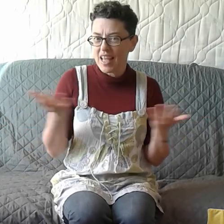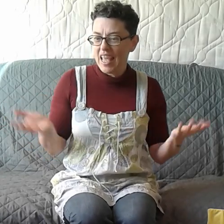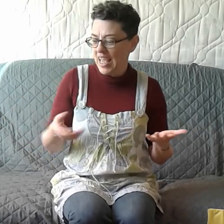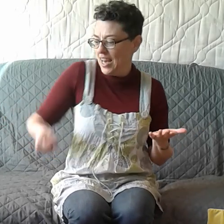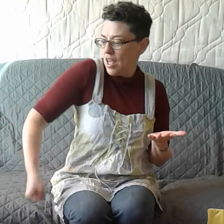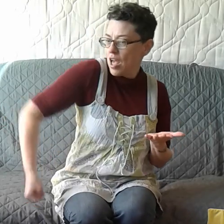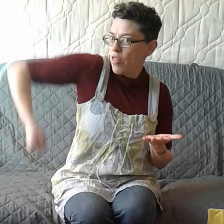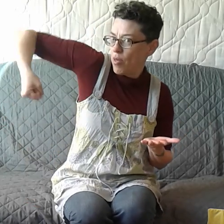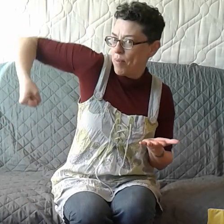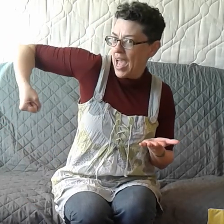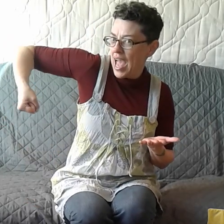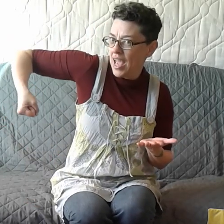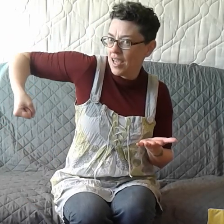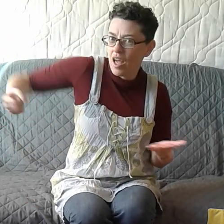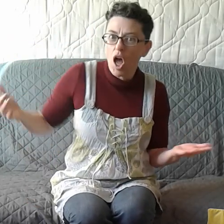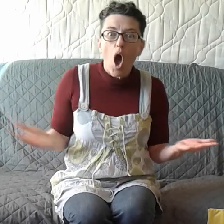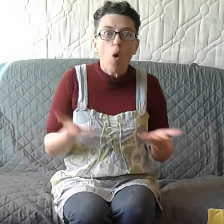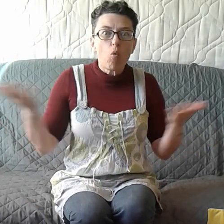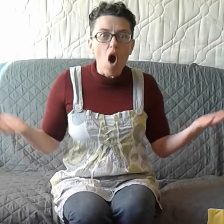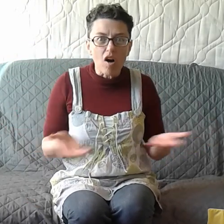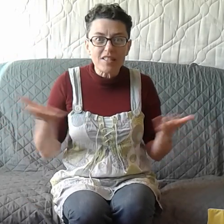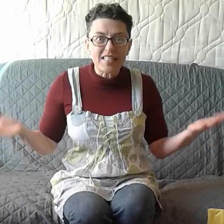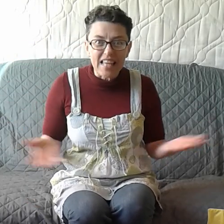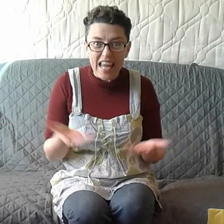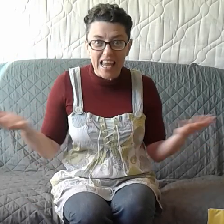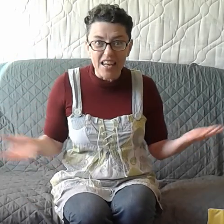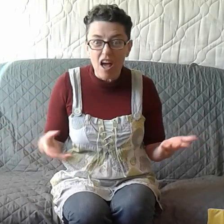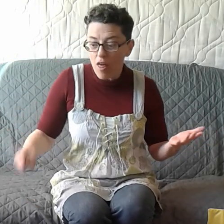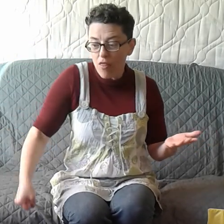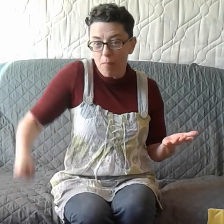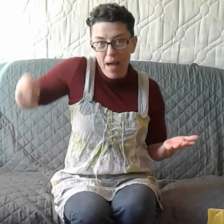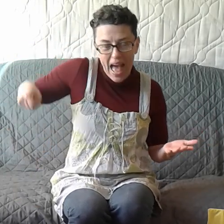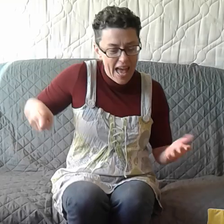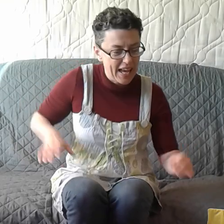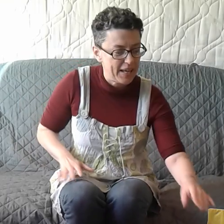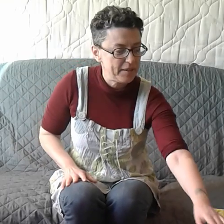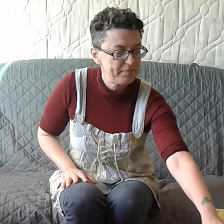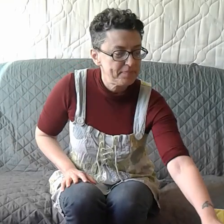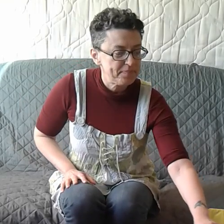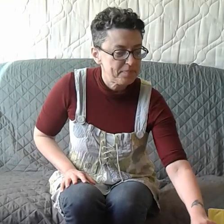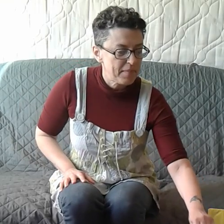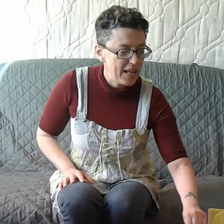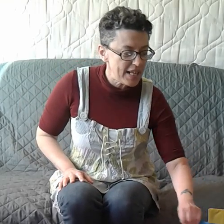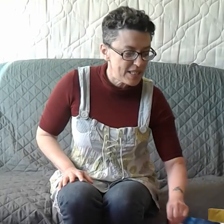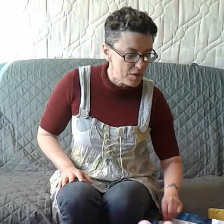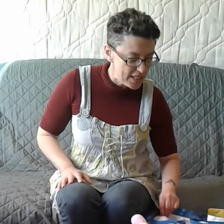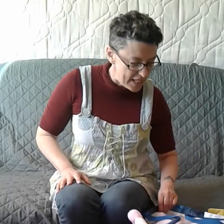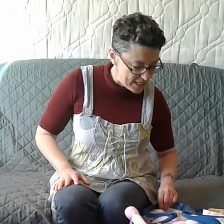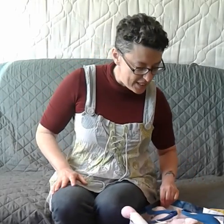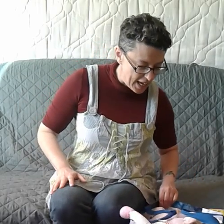in the bag? What's in the bag? Let's see what's in there today.